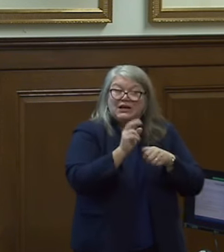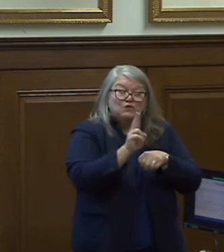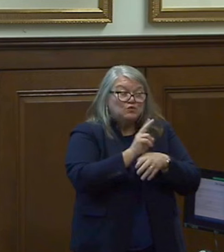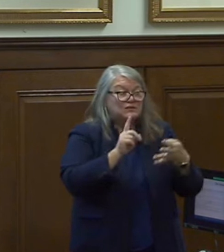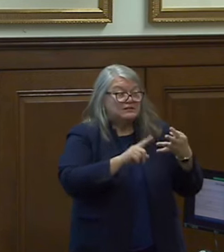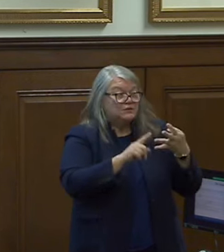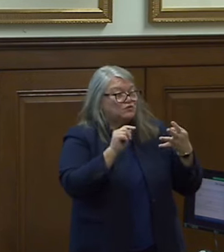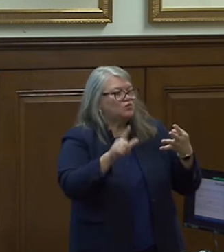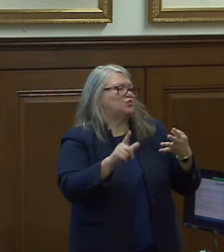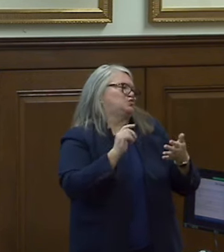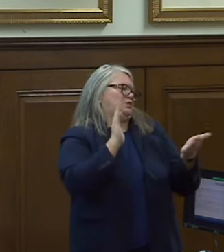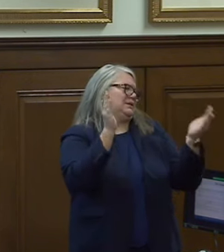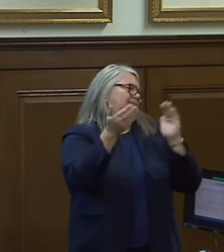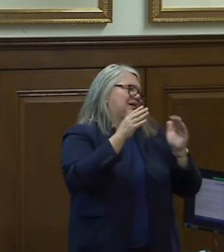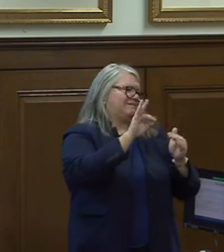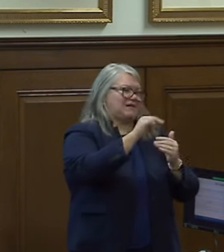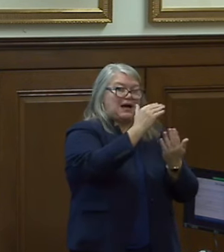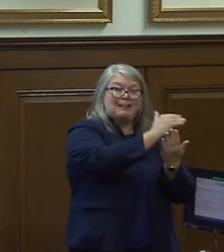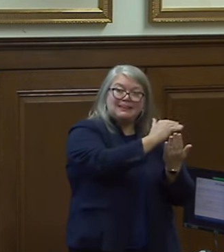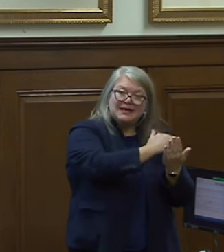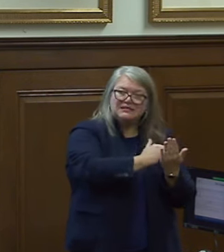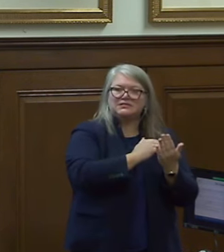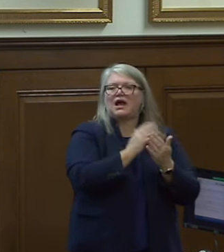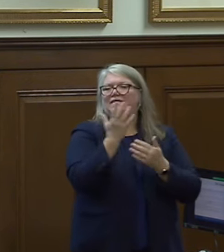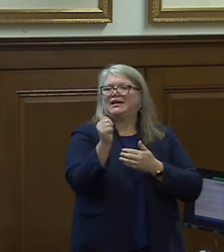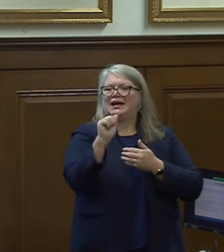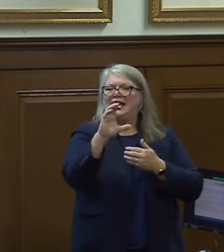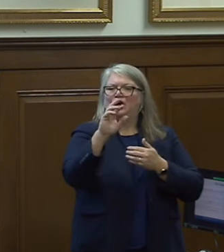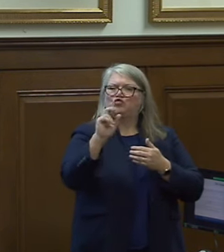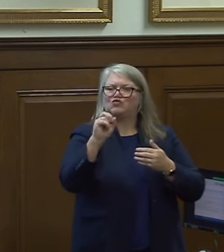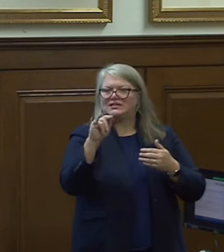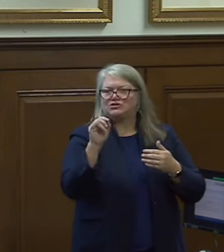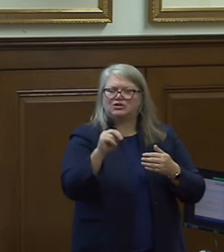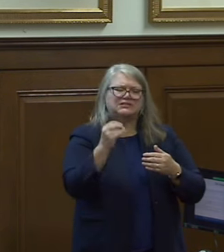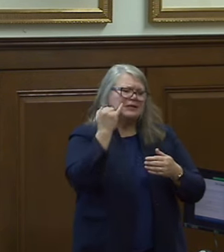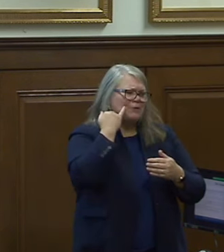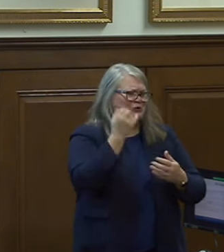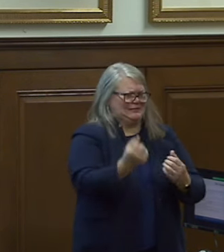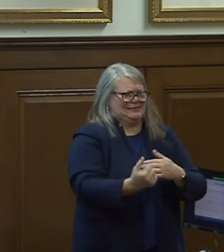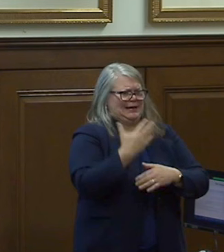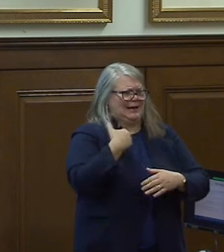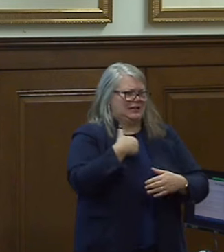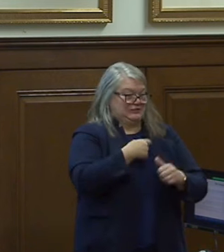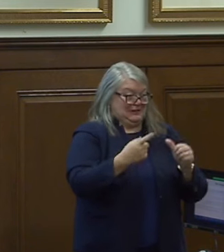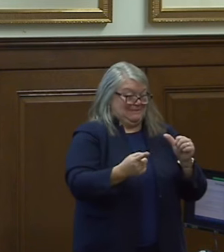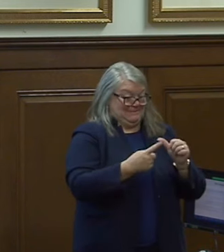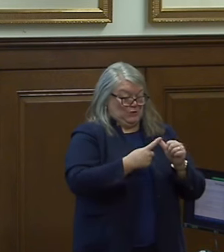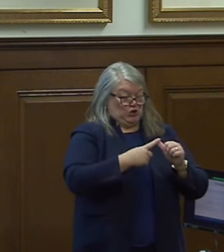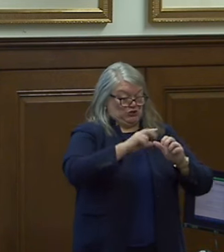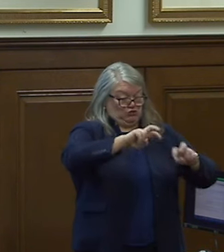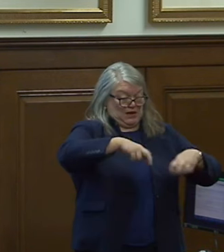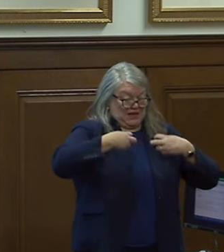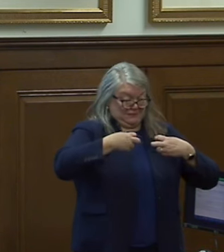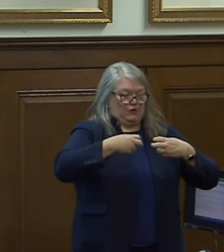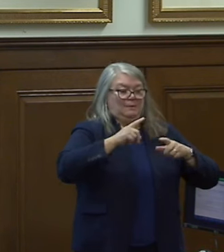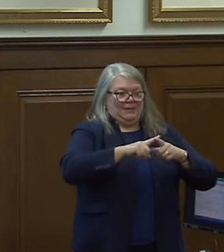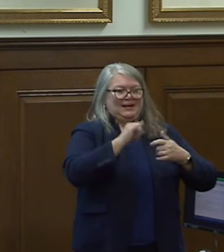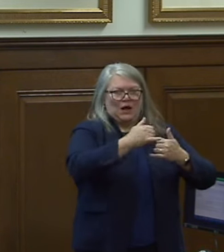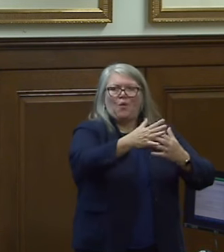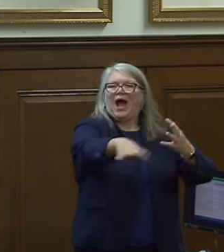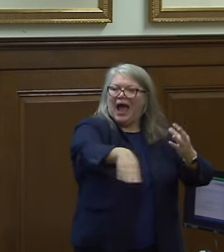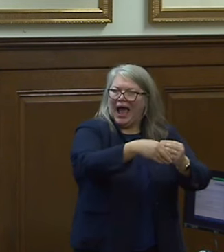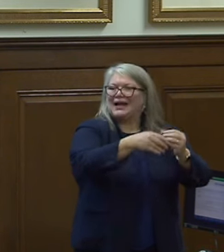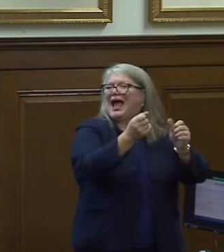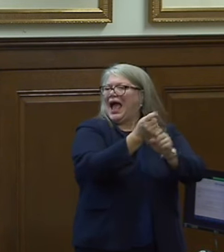tool in comparing file list of accretions so if they've sent us the the initial transfer in a series and now they're going to do an